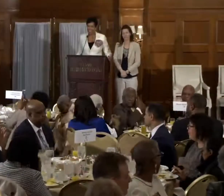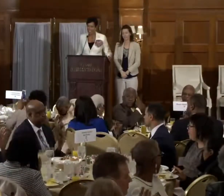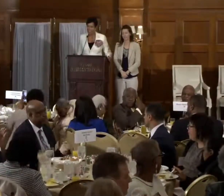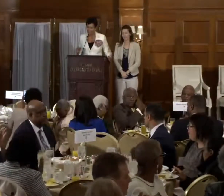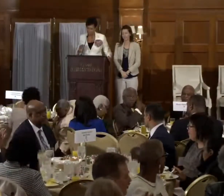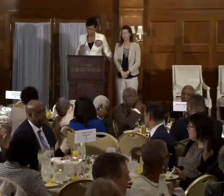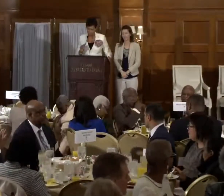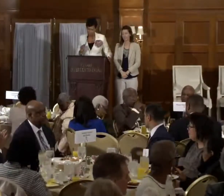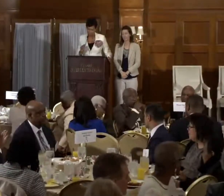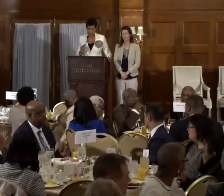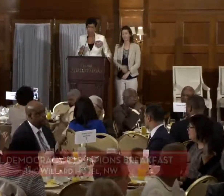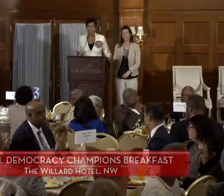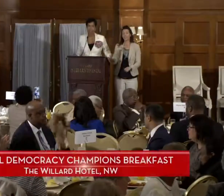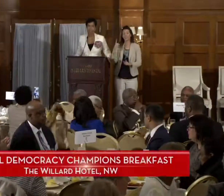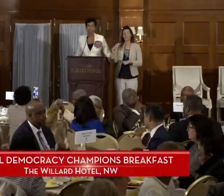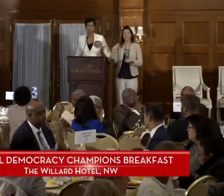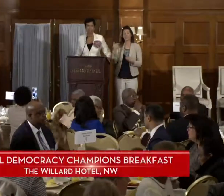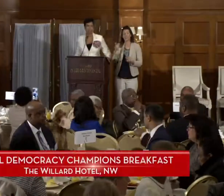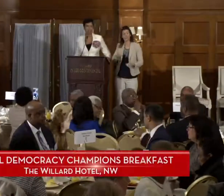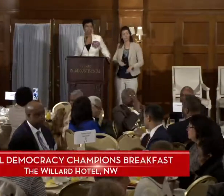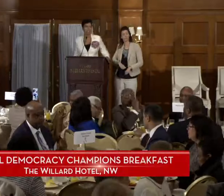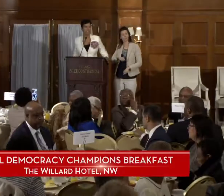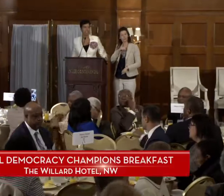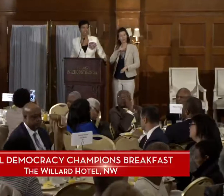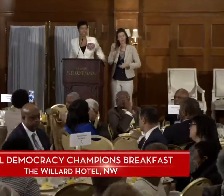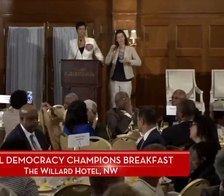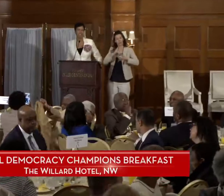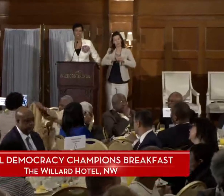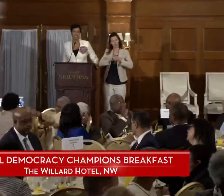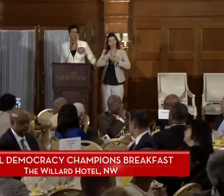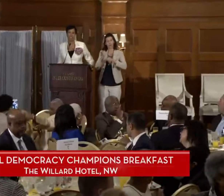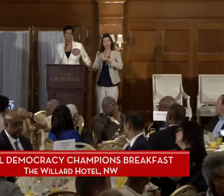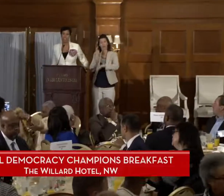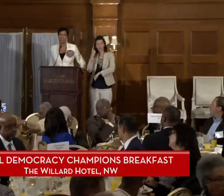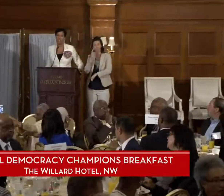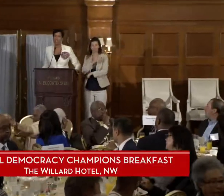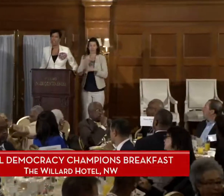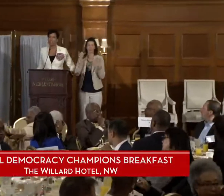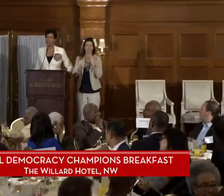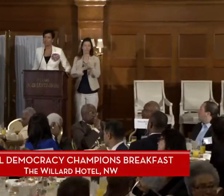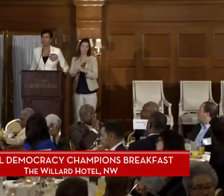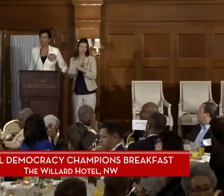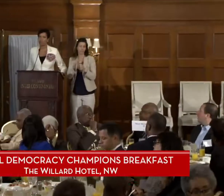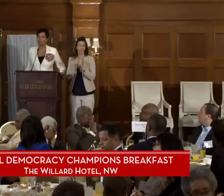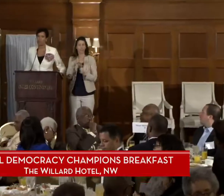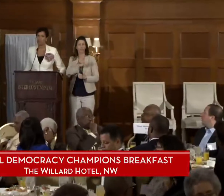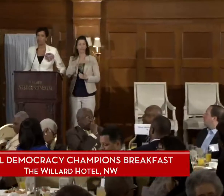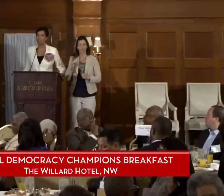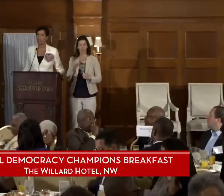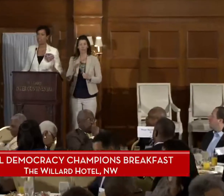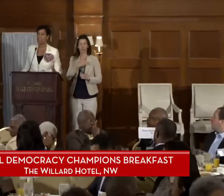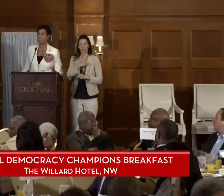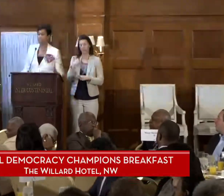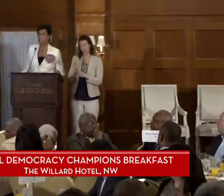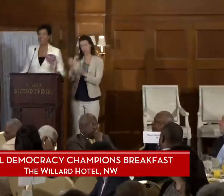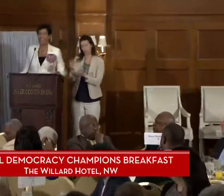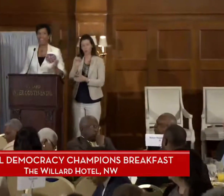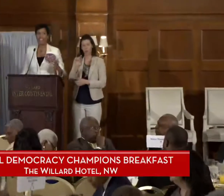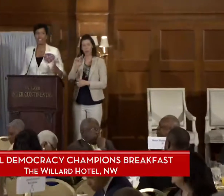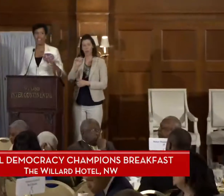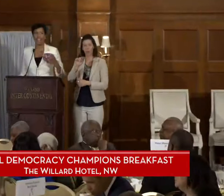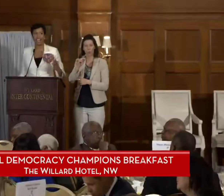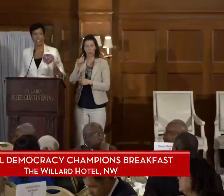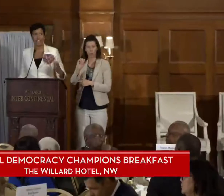I have been proud to be a partner last year and this year with Councilmember Orange on presenting